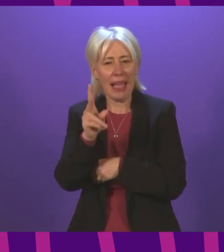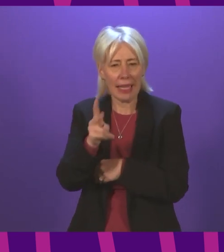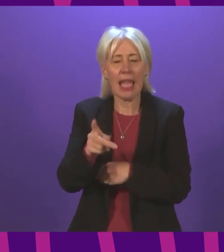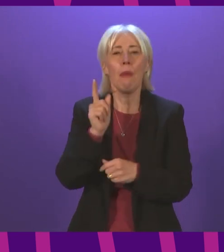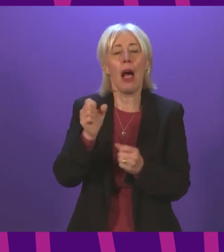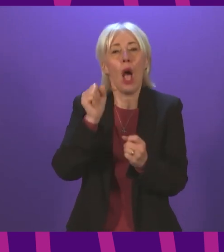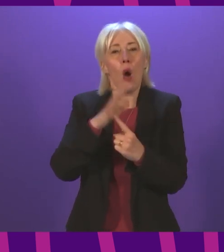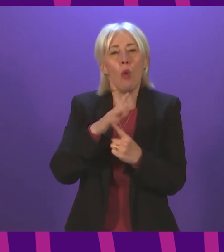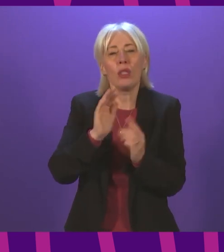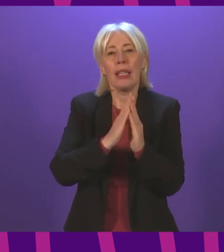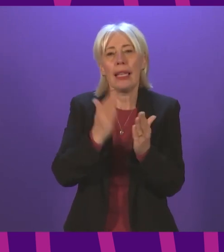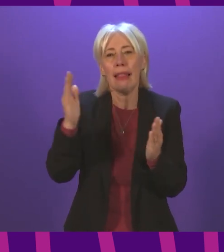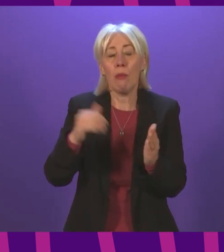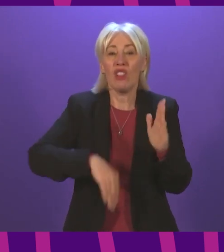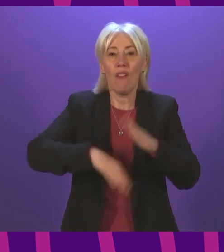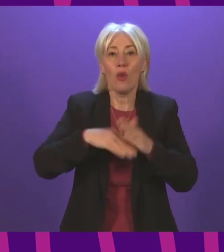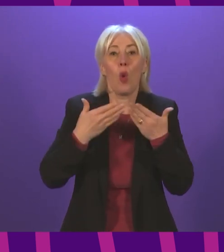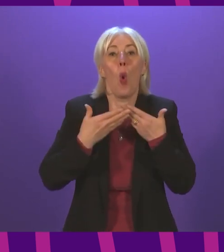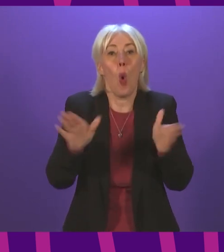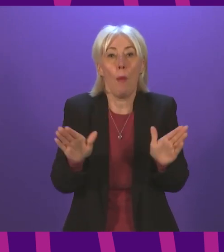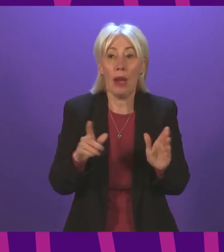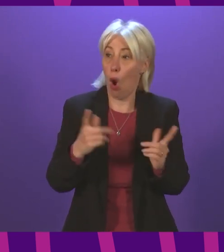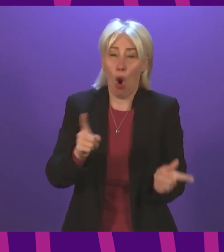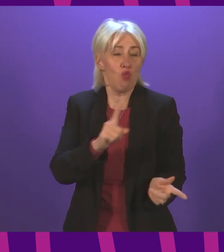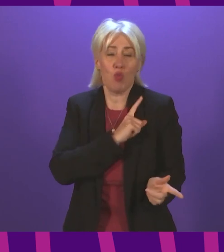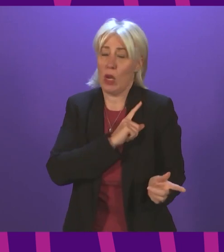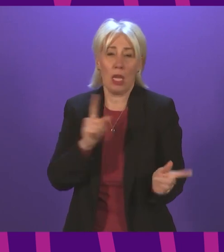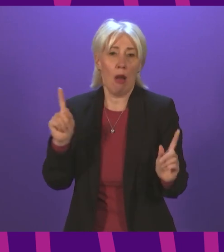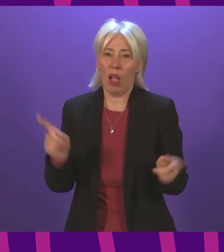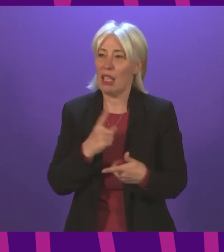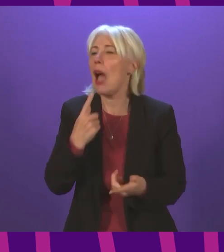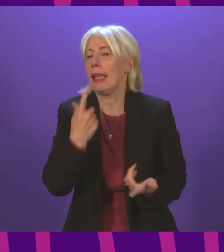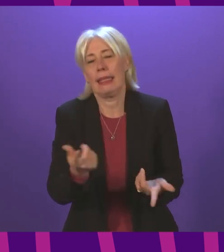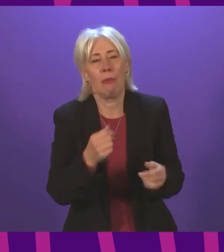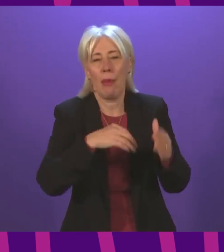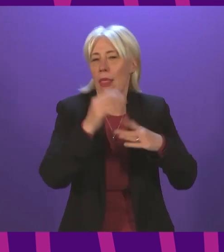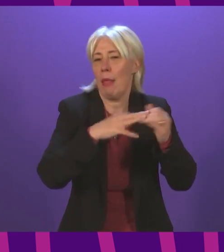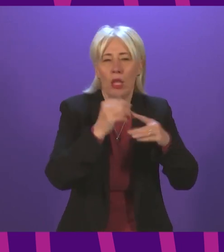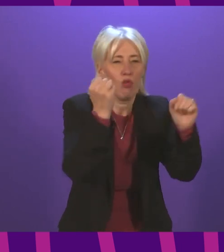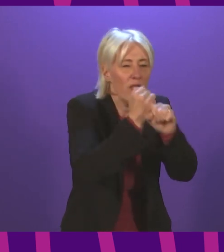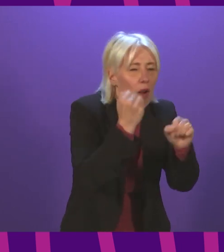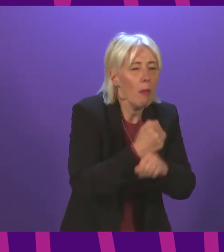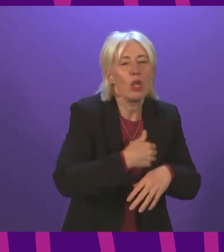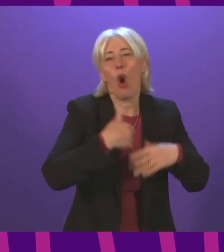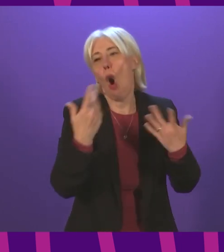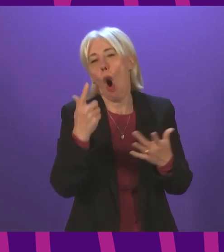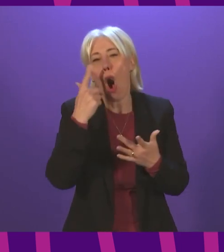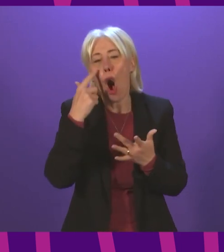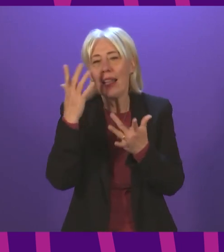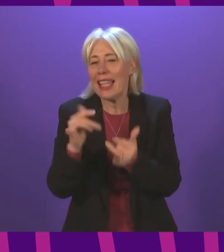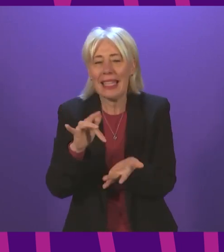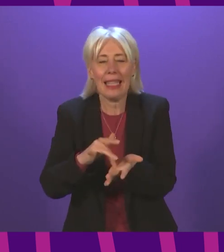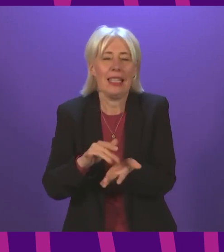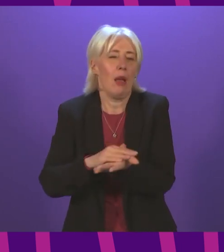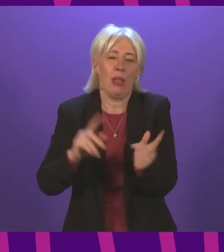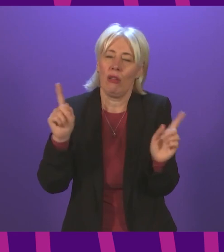that libraries can fully reopen, unless there is a very good reason, a need for refurbishment, for example, or being used as a test centre where that